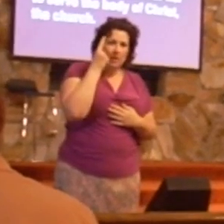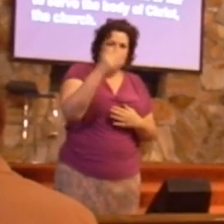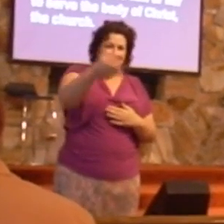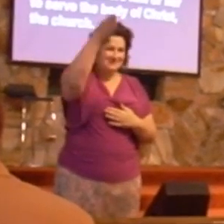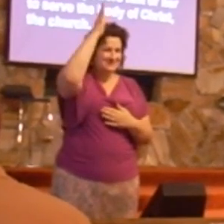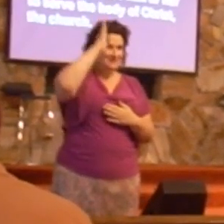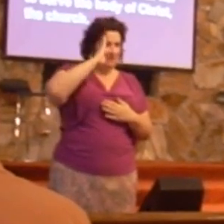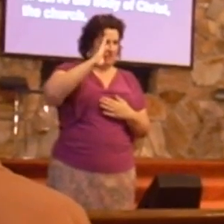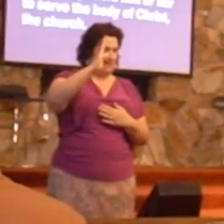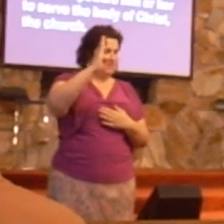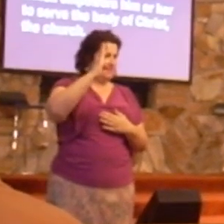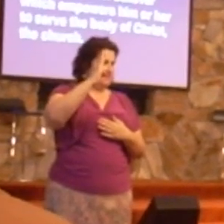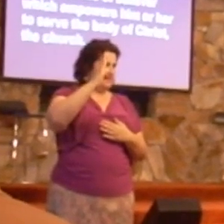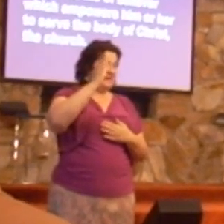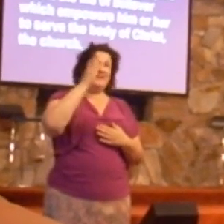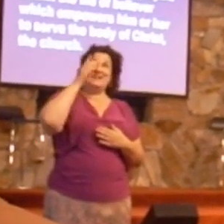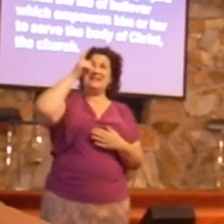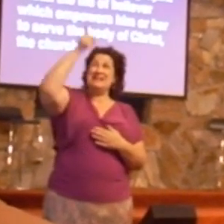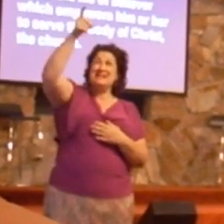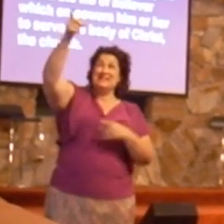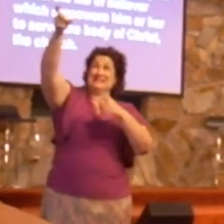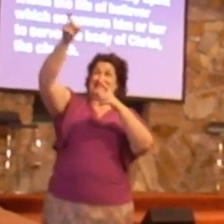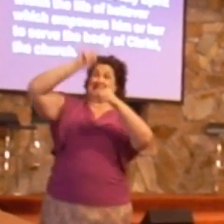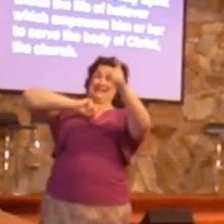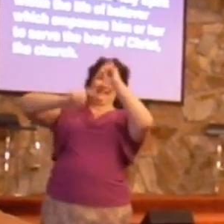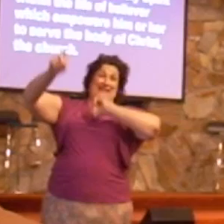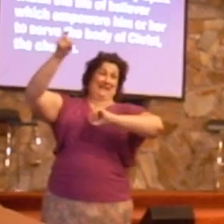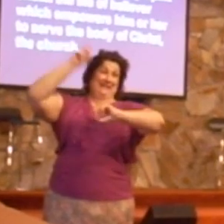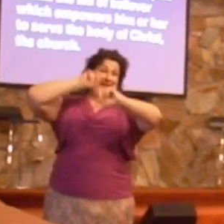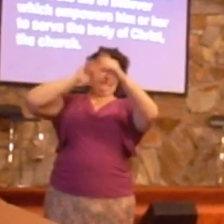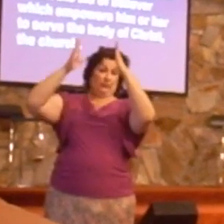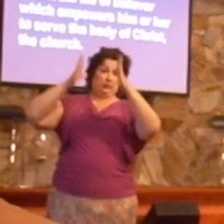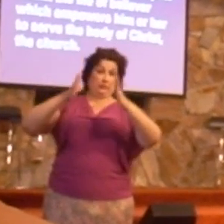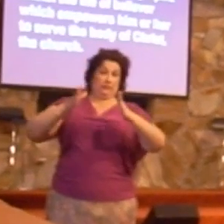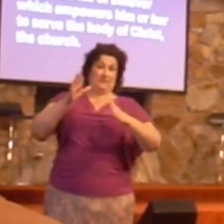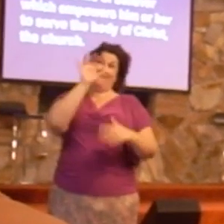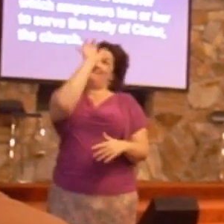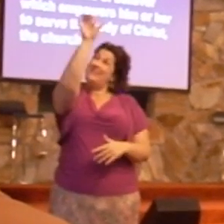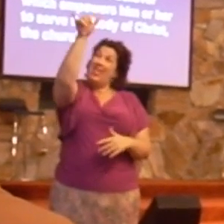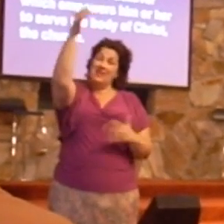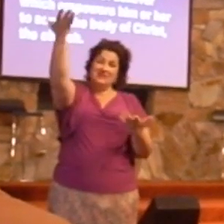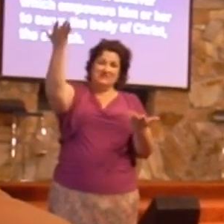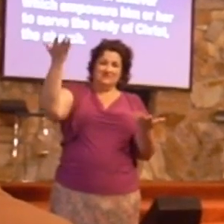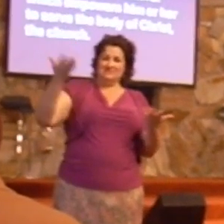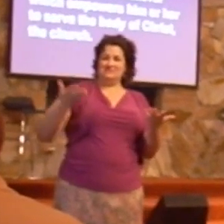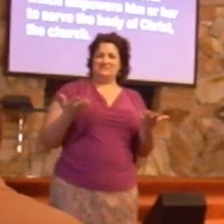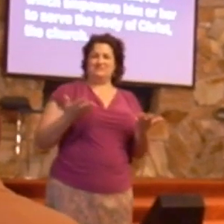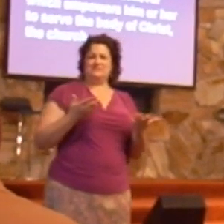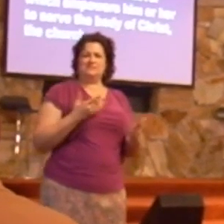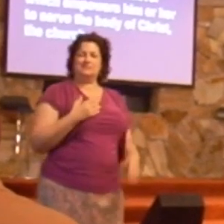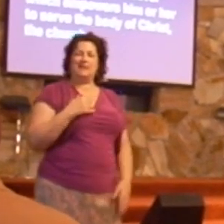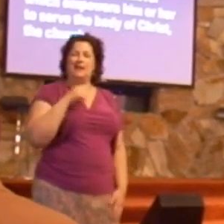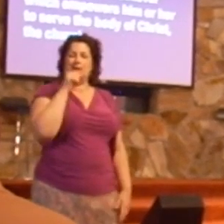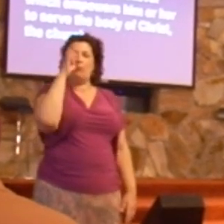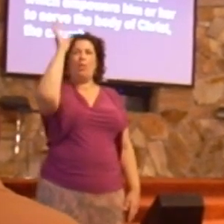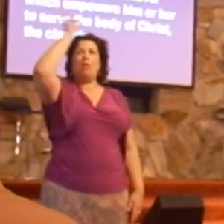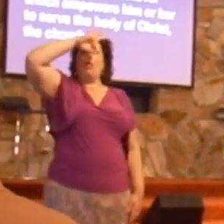God is the giver of this gift. And He doesn't want us to be ignorant,